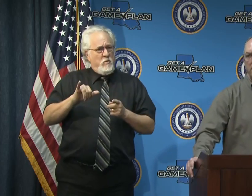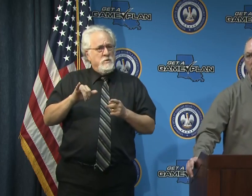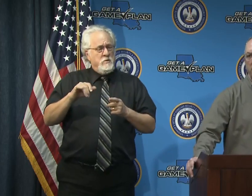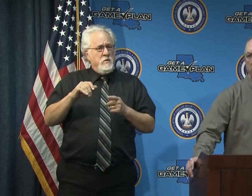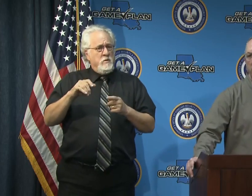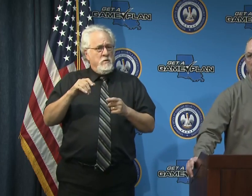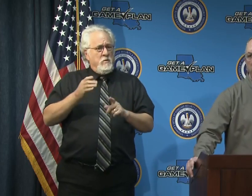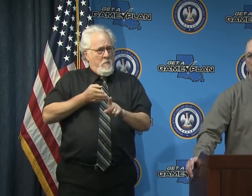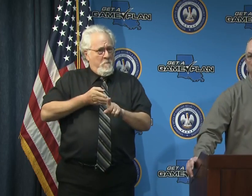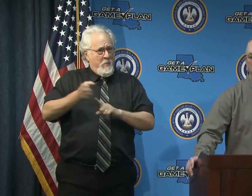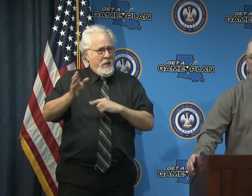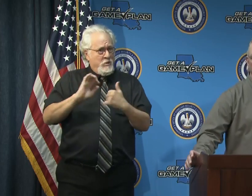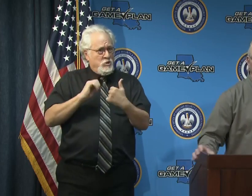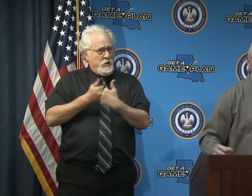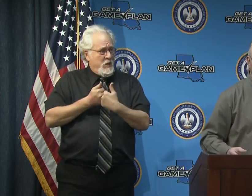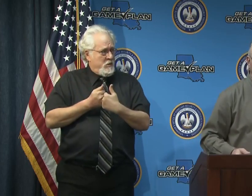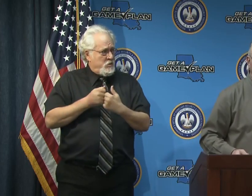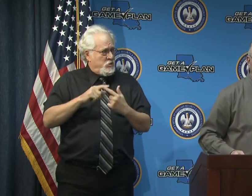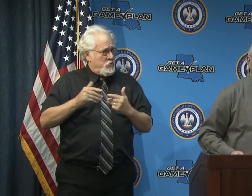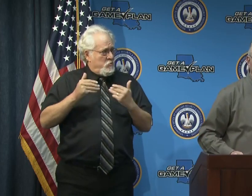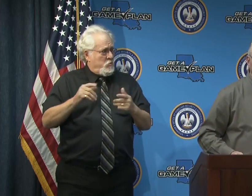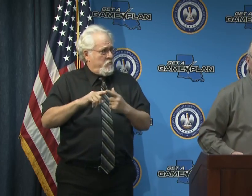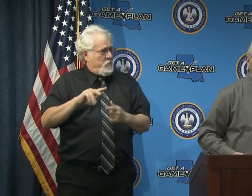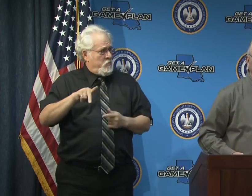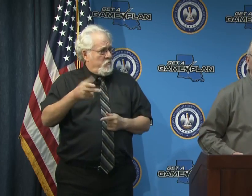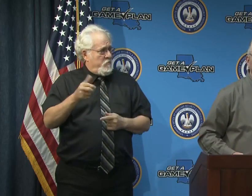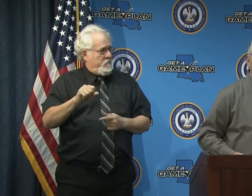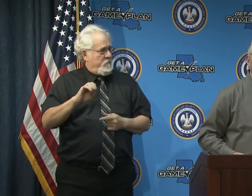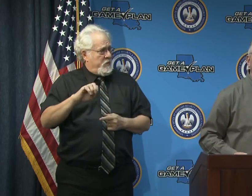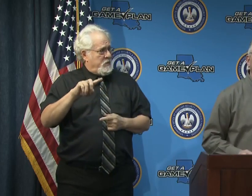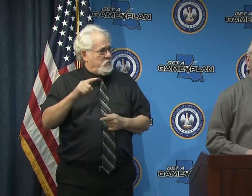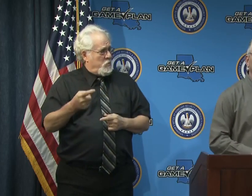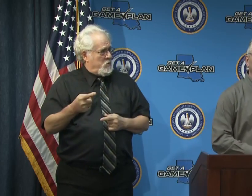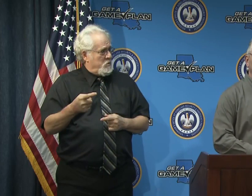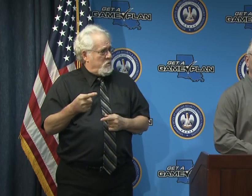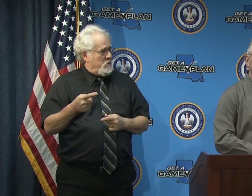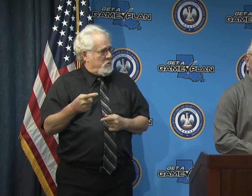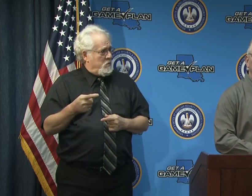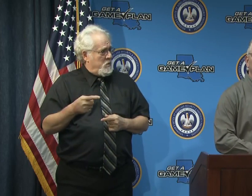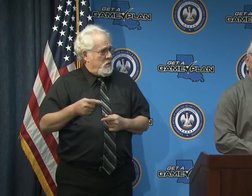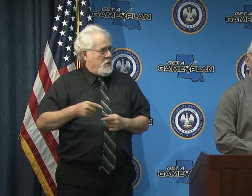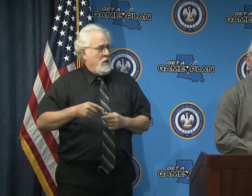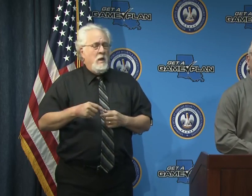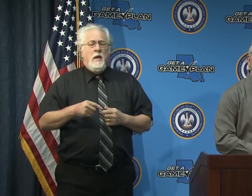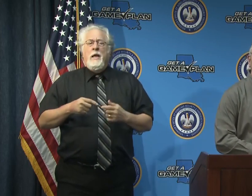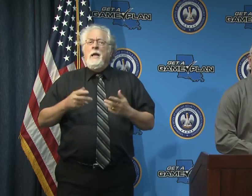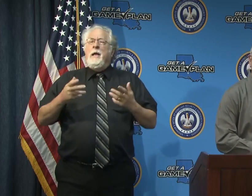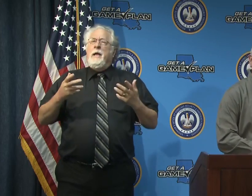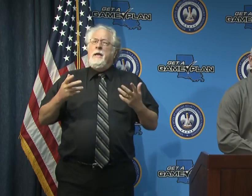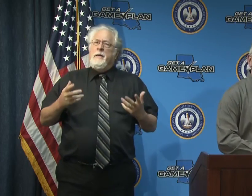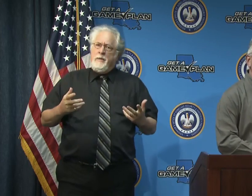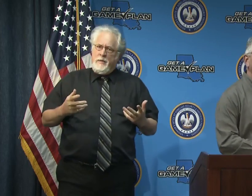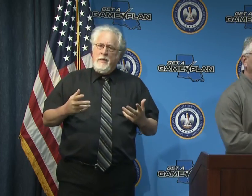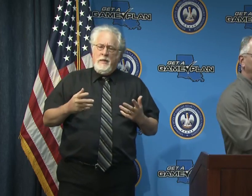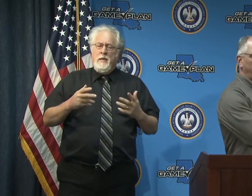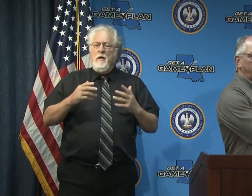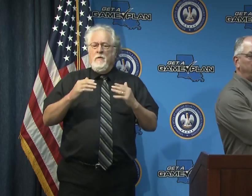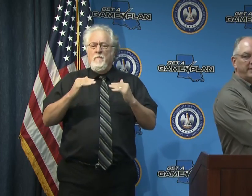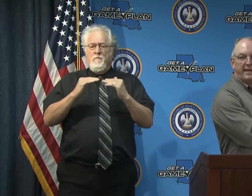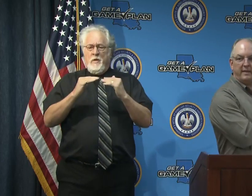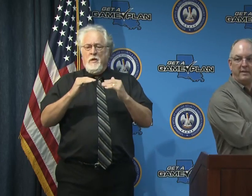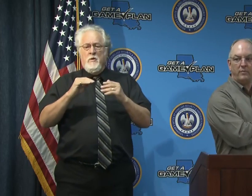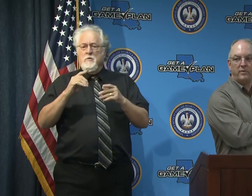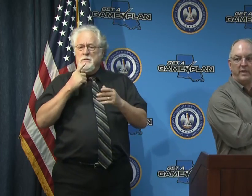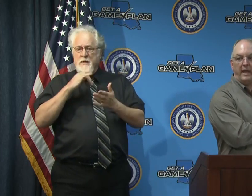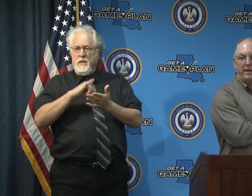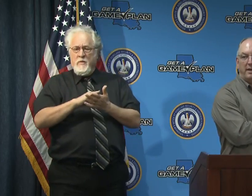challenges we have to get past in order to move to phase one on may 15 well that's fair to say as of today based on